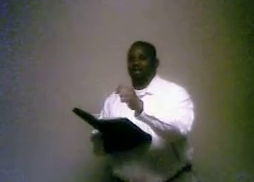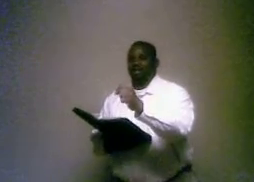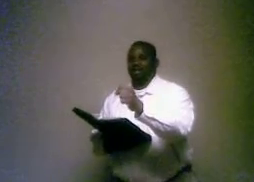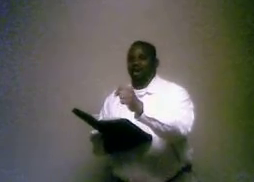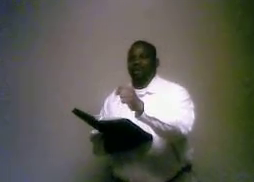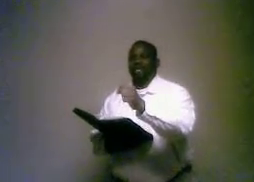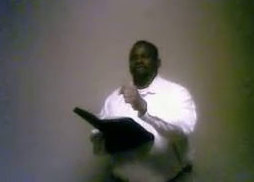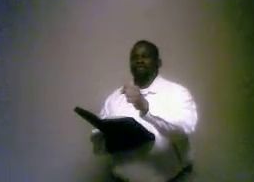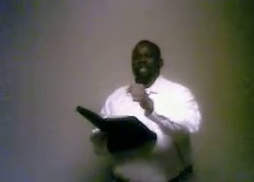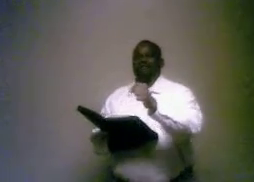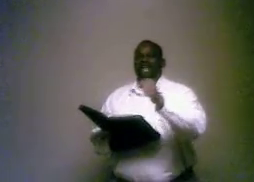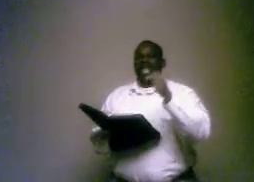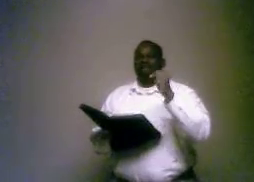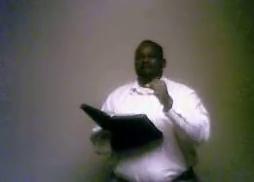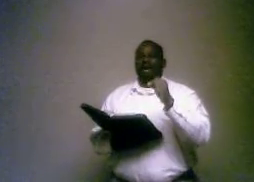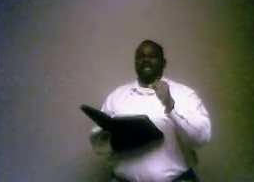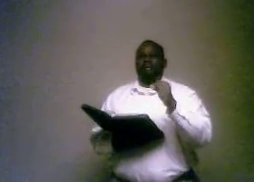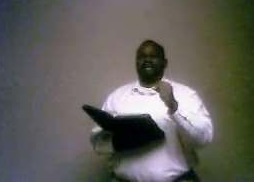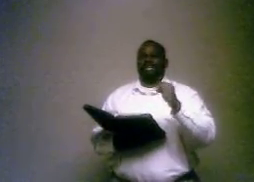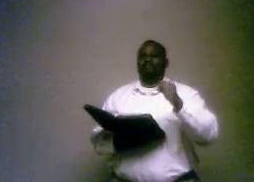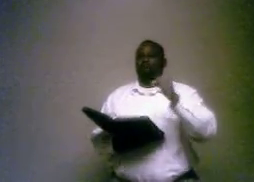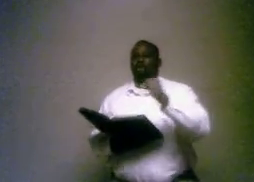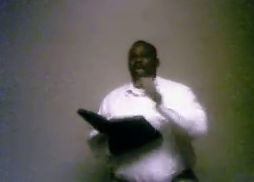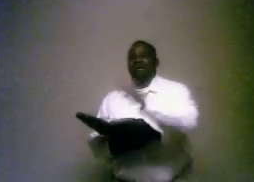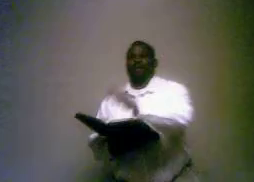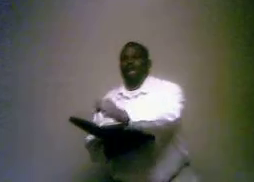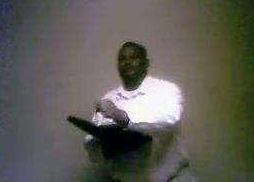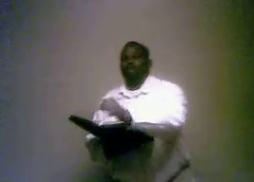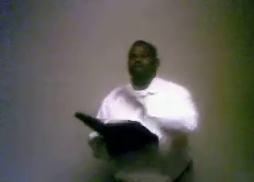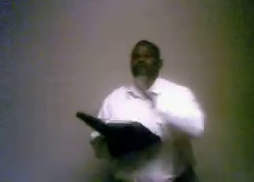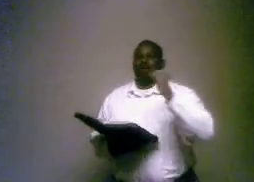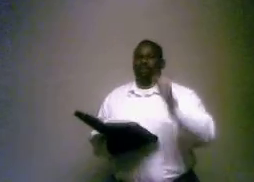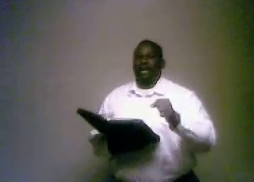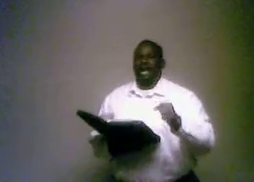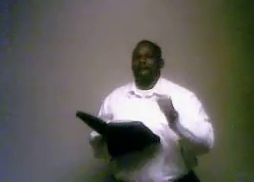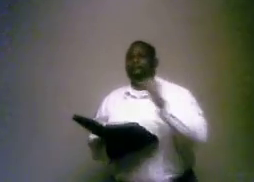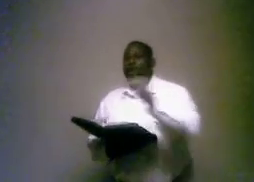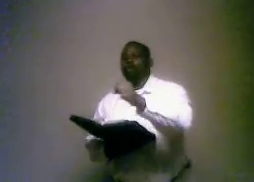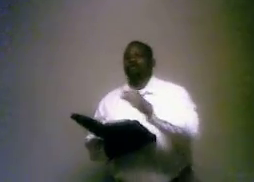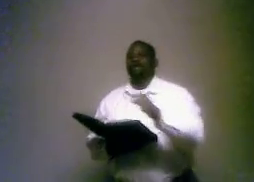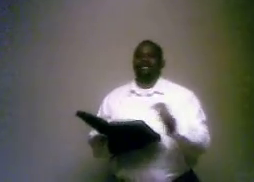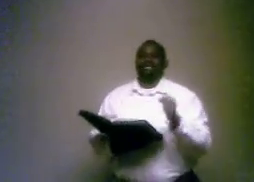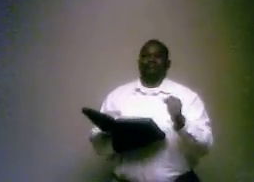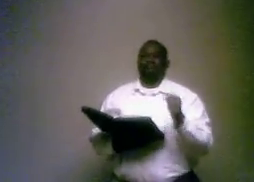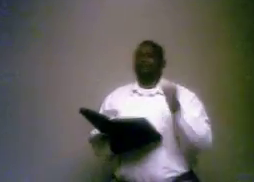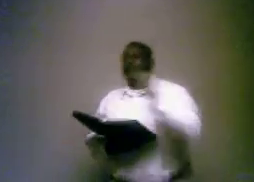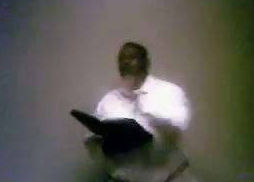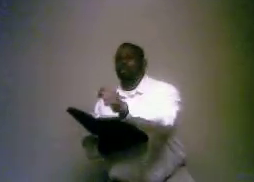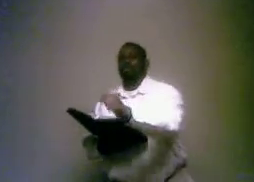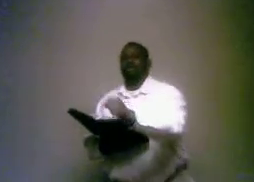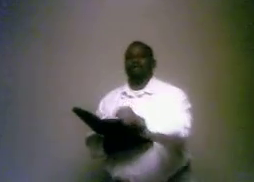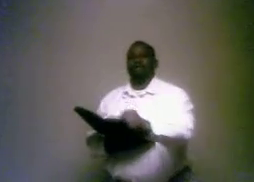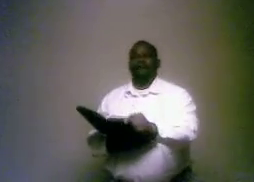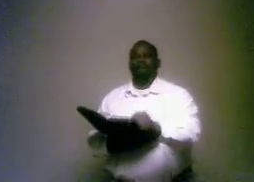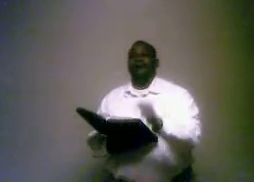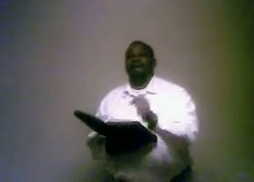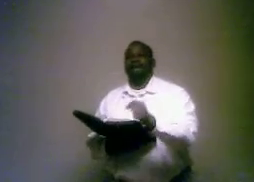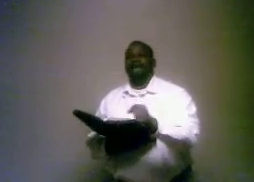You go to Hebrews 11. Everybody that believed moved. Abraham moved. Rahab moved. Jephthah moved by faith,